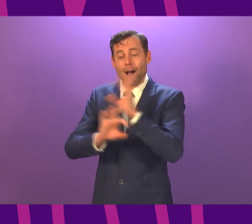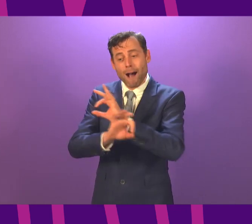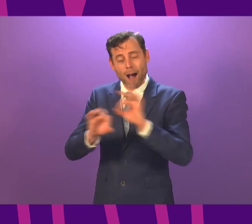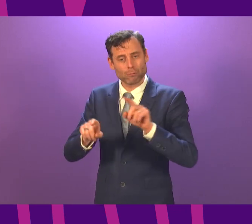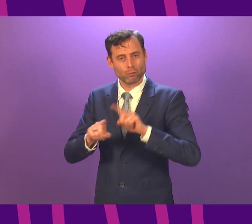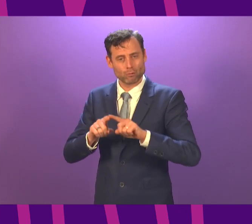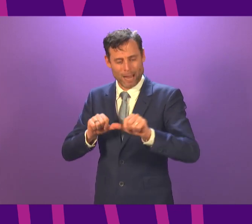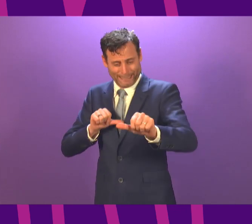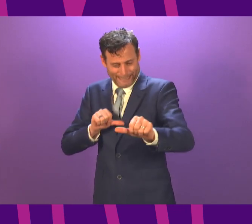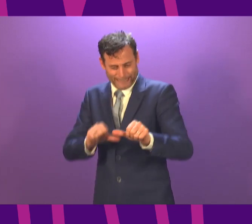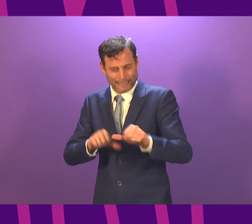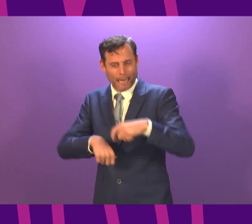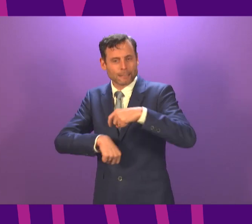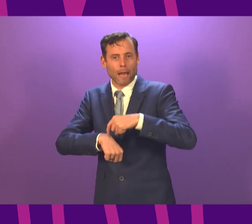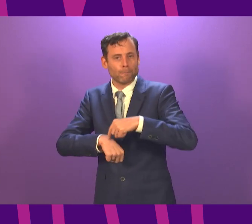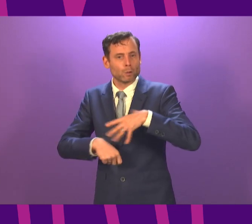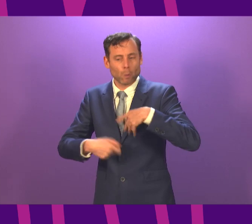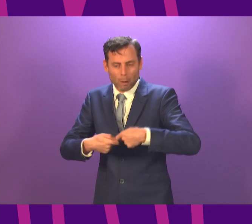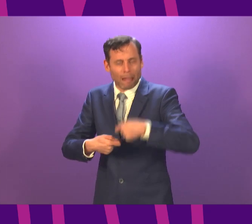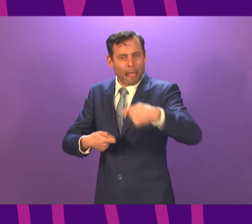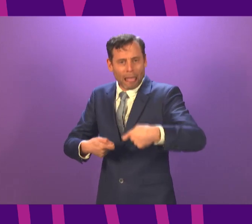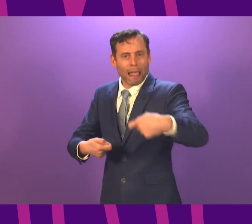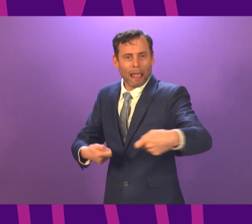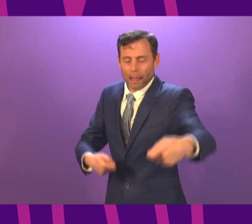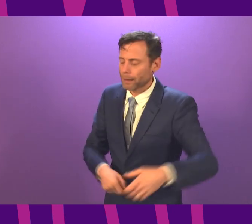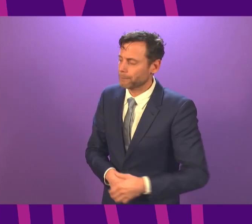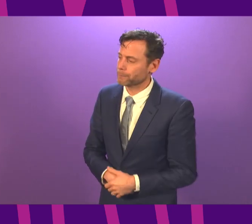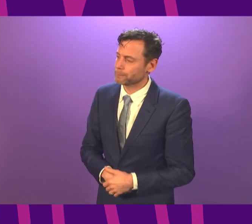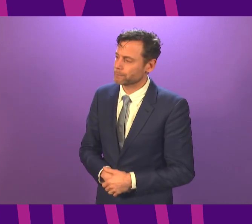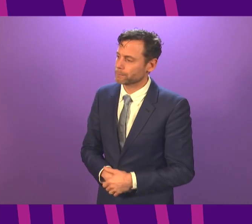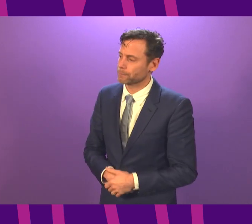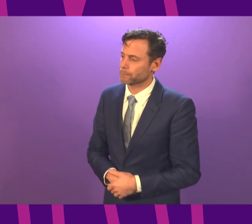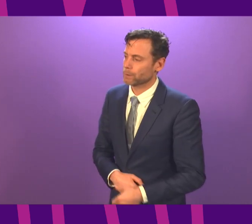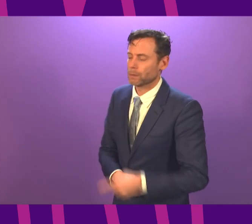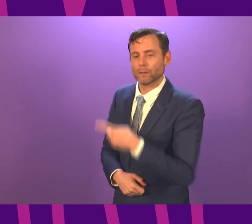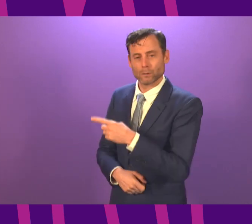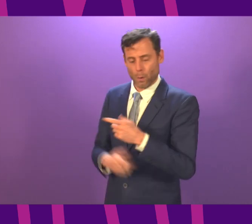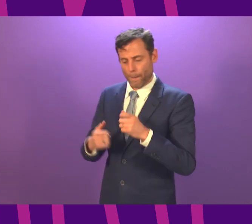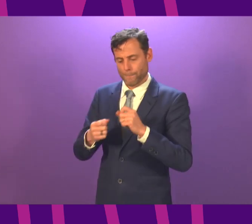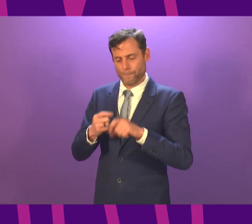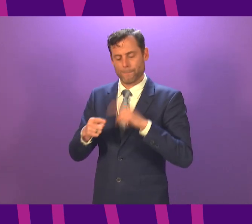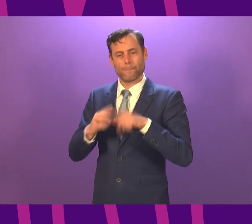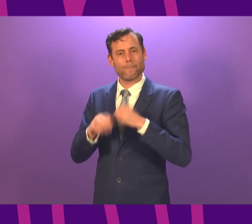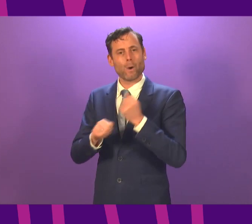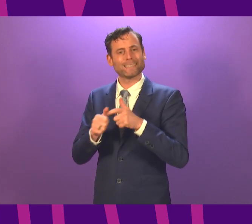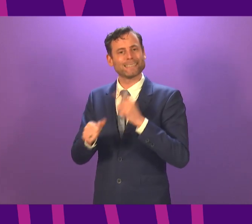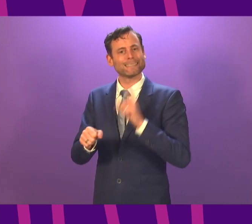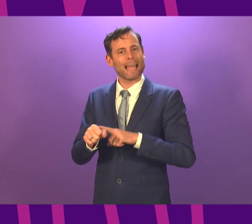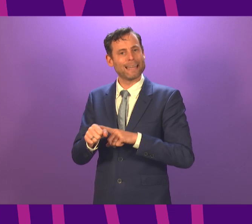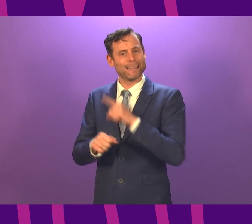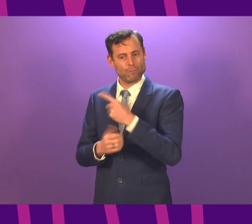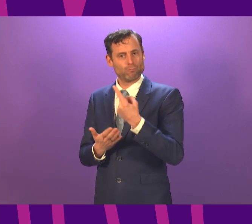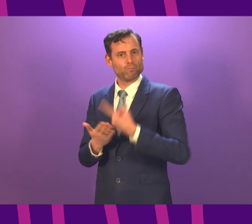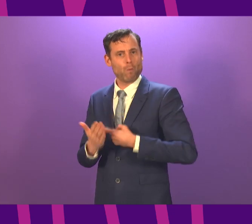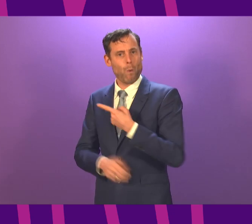relation to businesses, in addition to the tightening of the essential retail definition that took effect from Boxing Day. The current one-metre